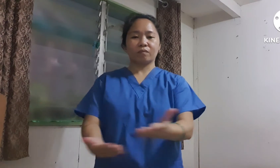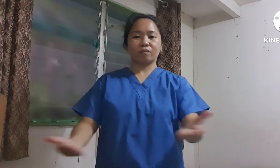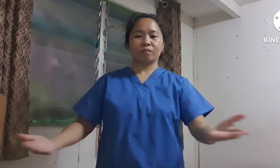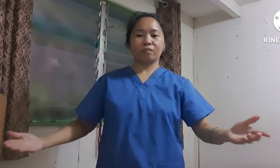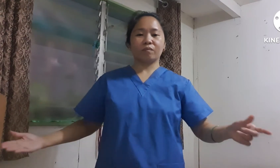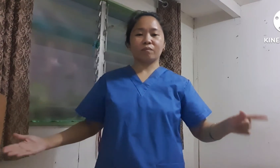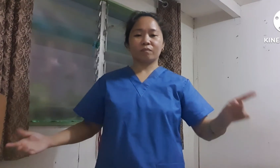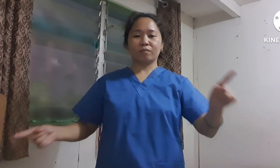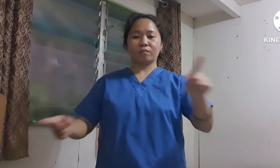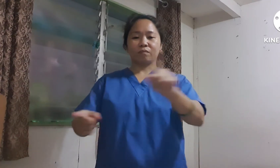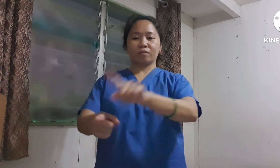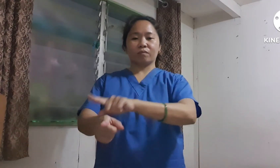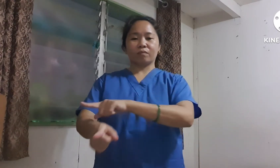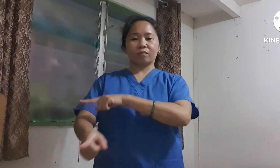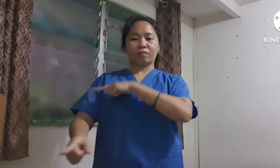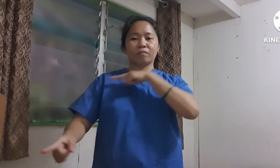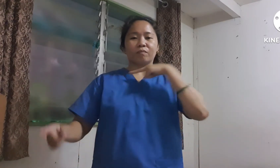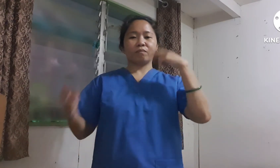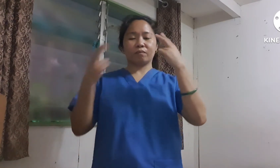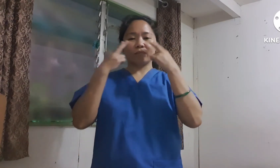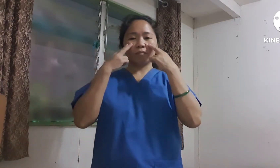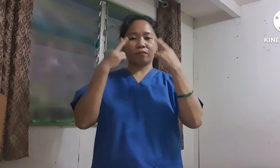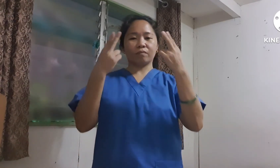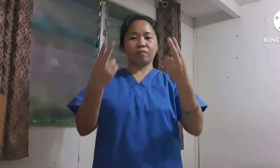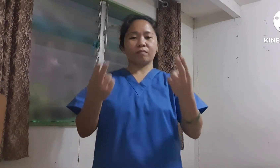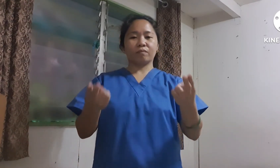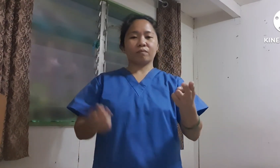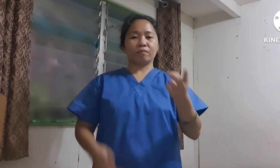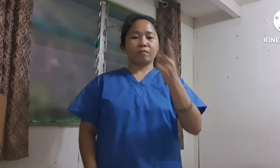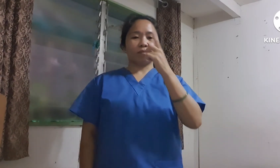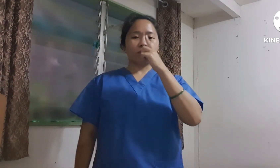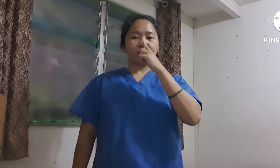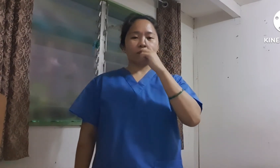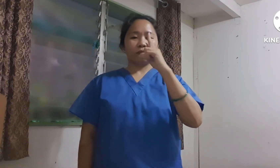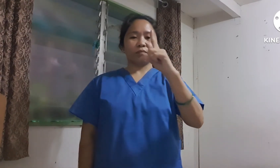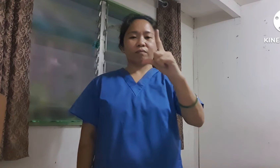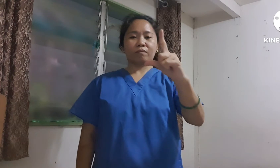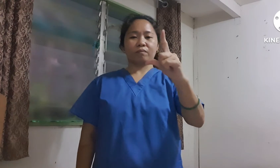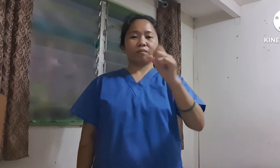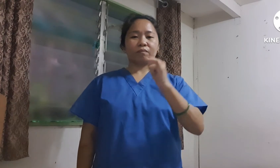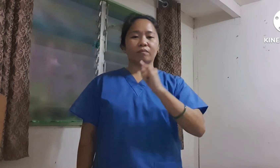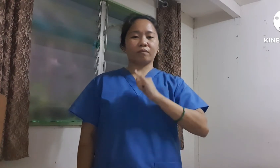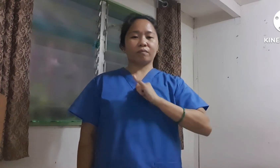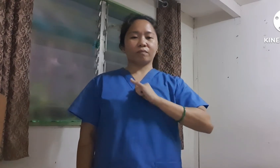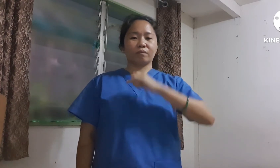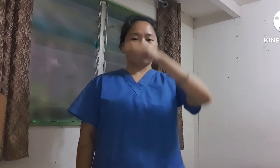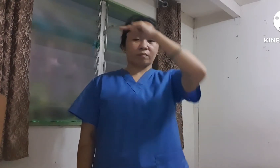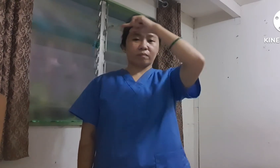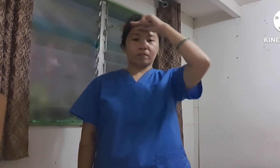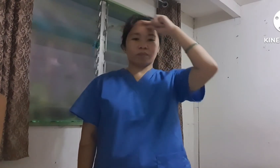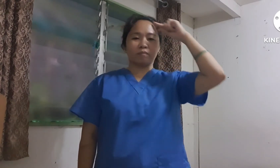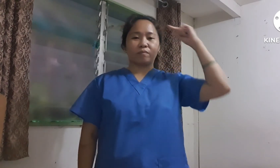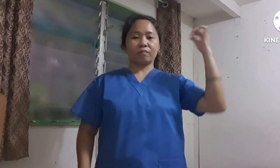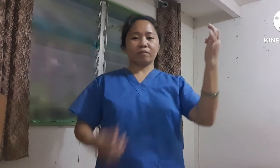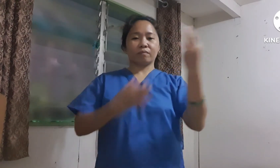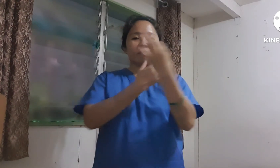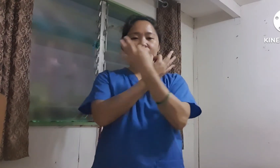took you so long to make me see? How lucky I am, as I am free.